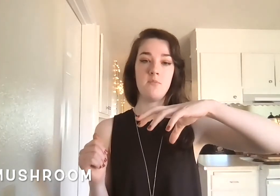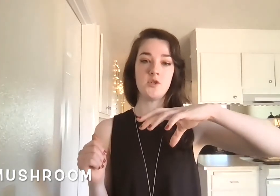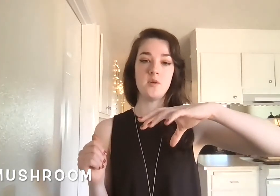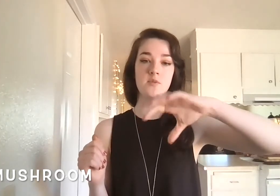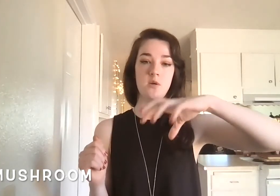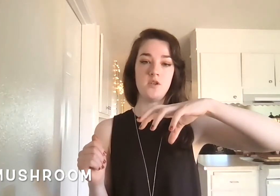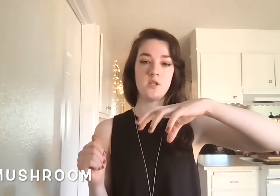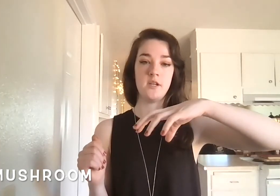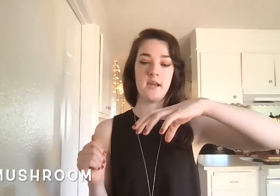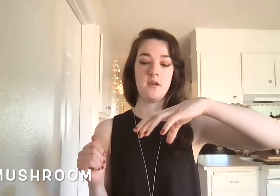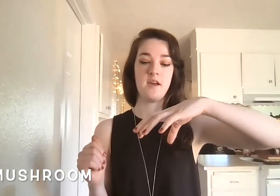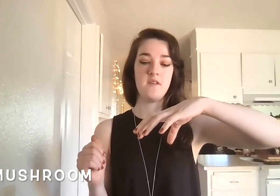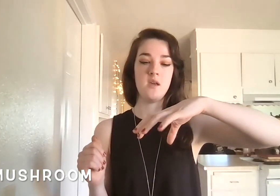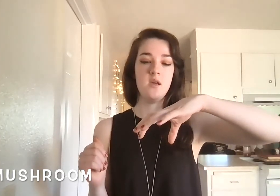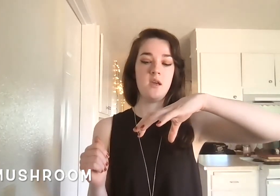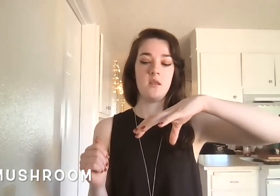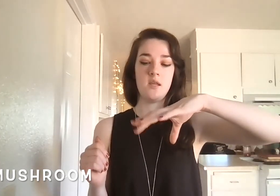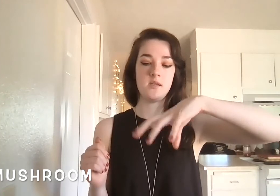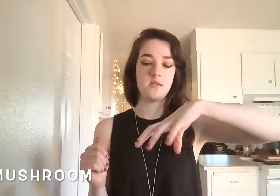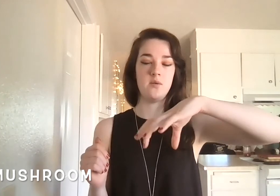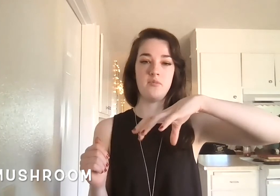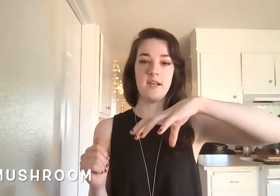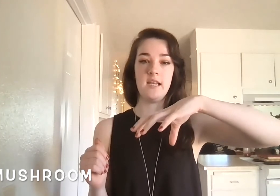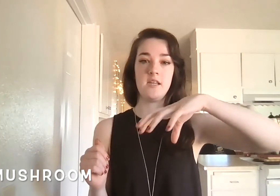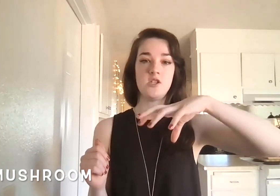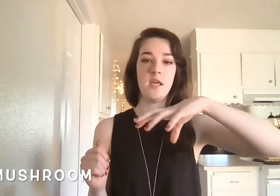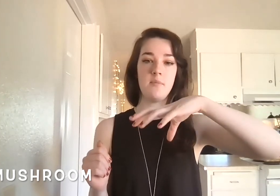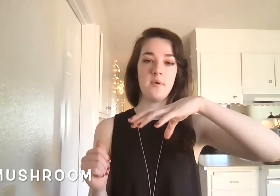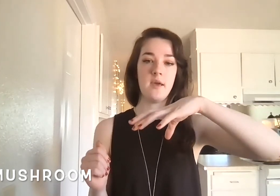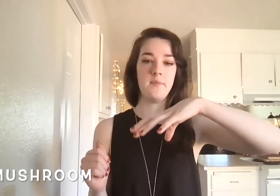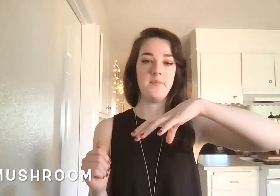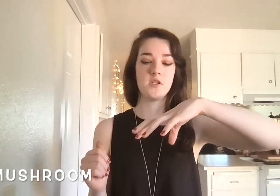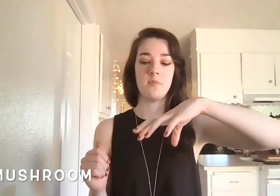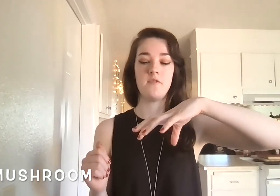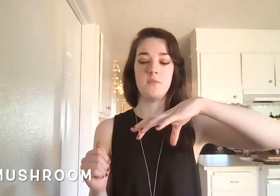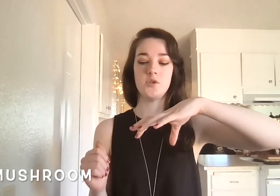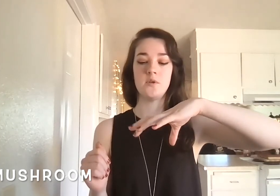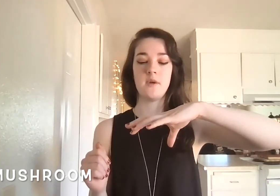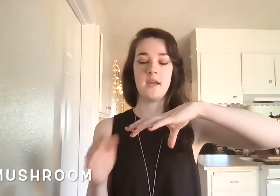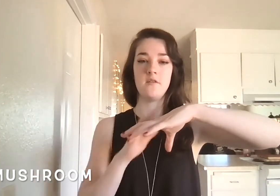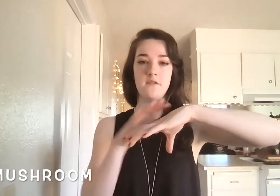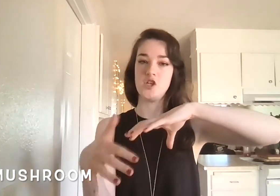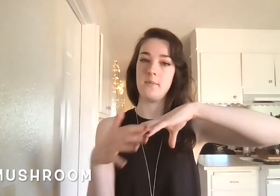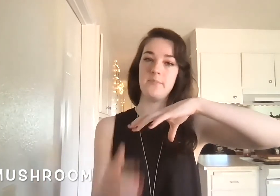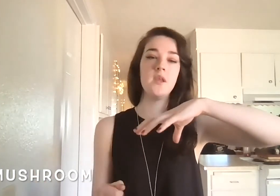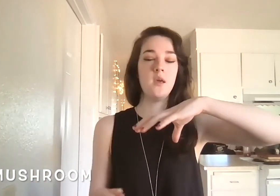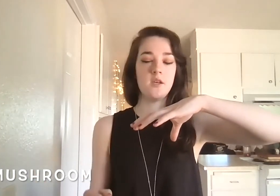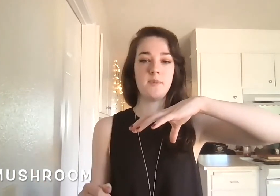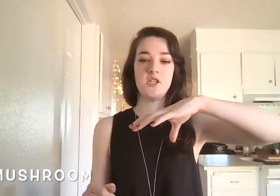mushroom. So we're just going to kind of have it in this umbrella-like shape, the top of the mushroom kind of shape as best you